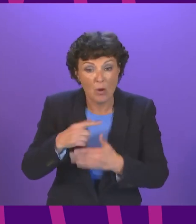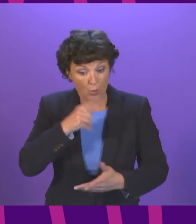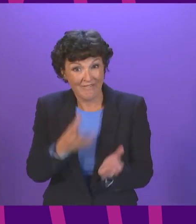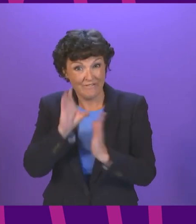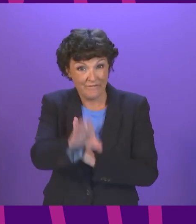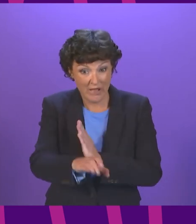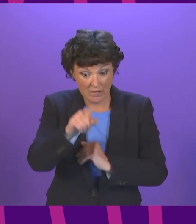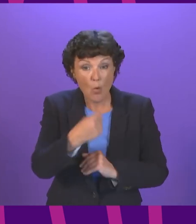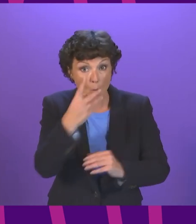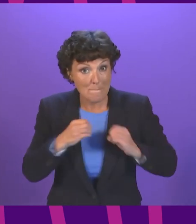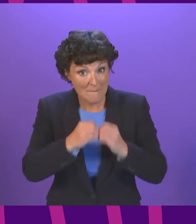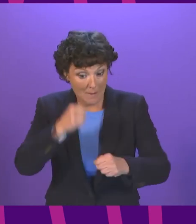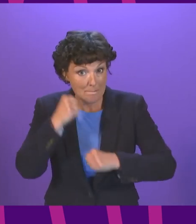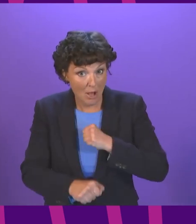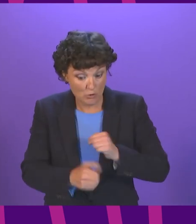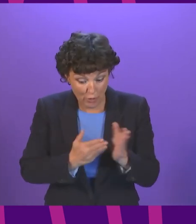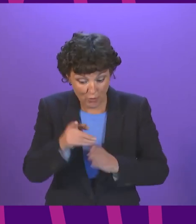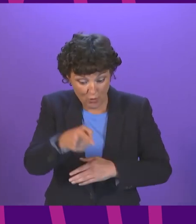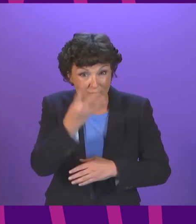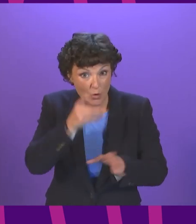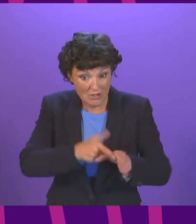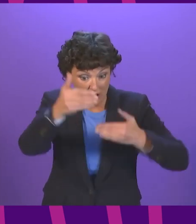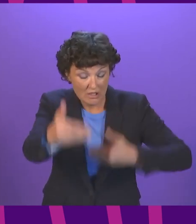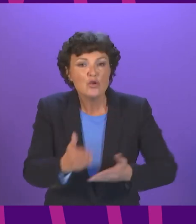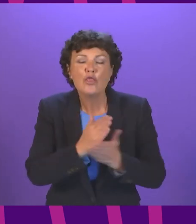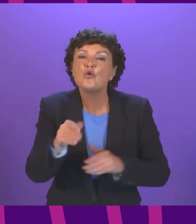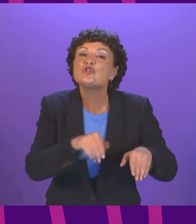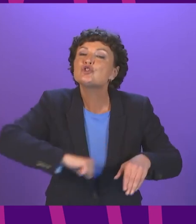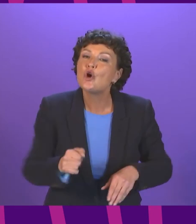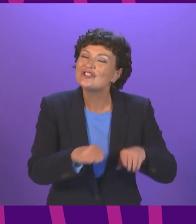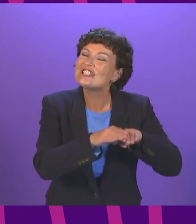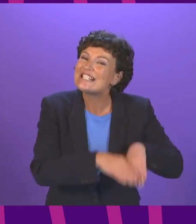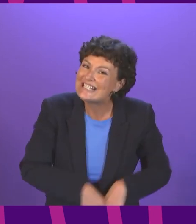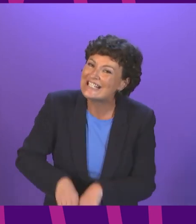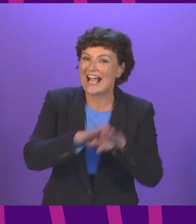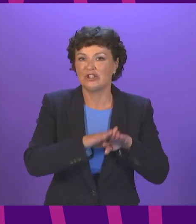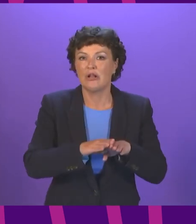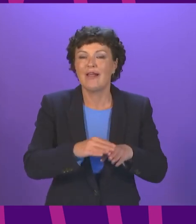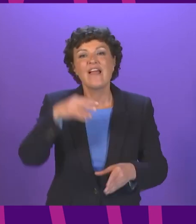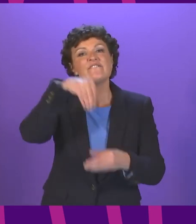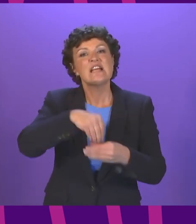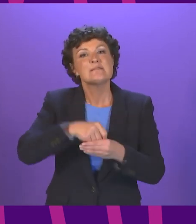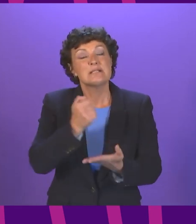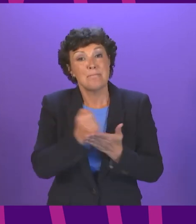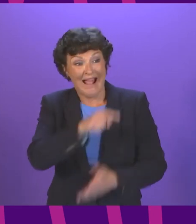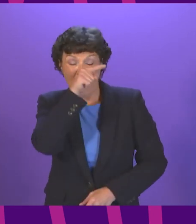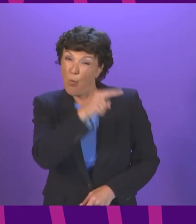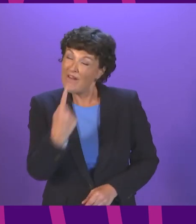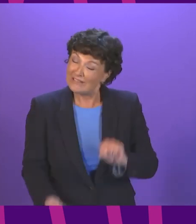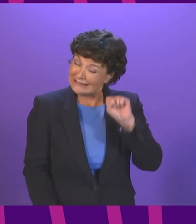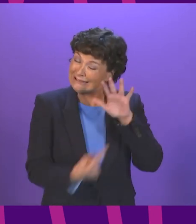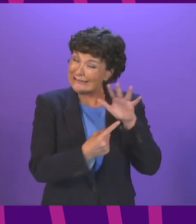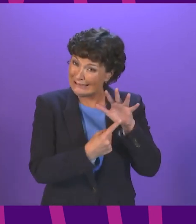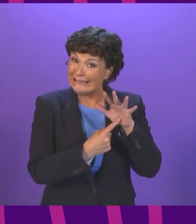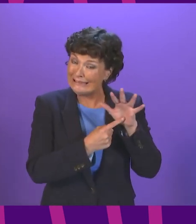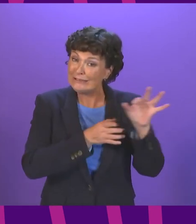over the Parliament in the Scottish National Investment Bank which has as one of its key missions the transition to net-zero Over